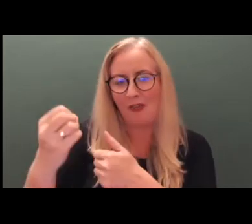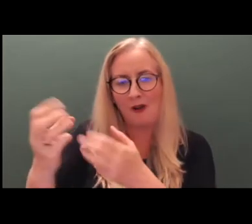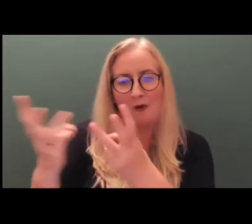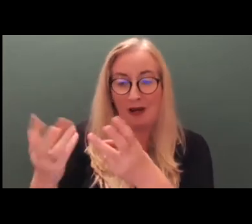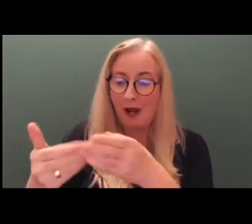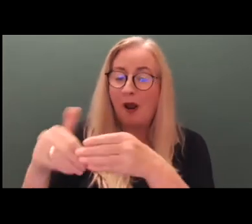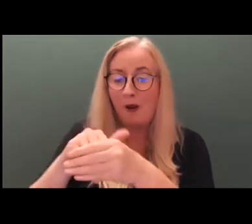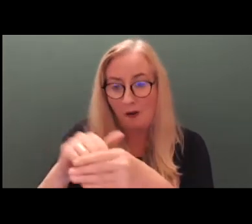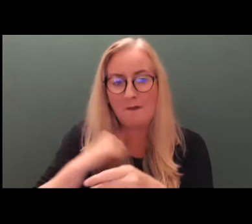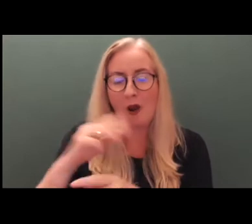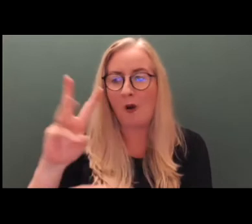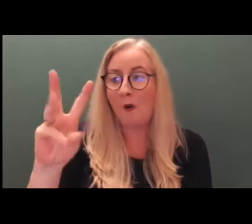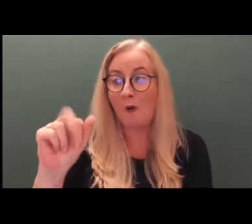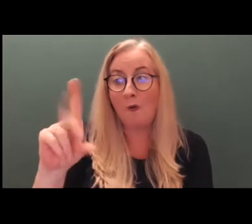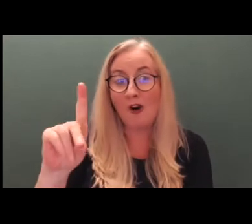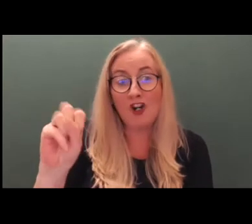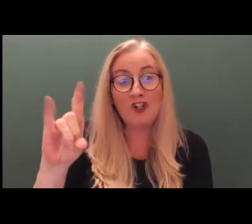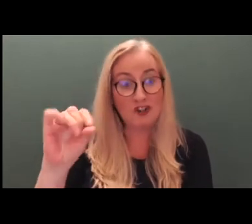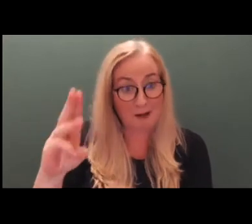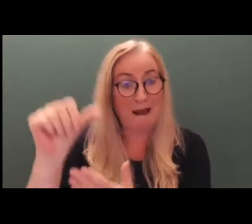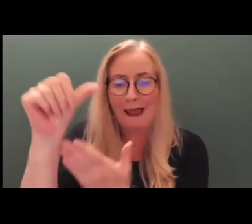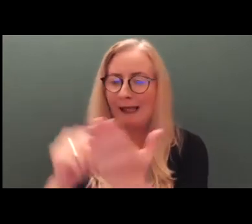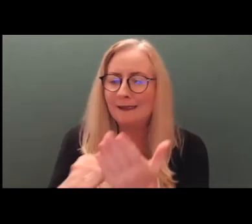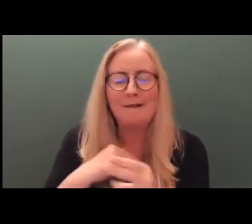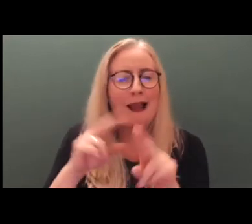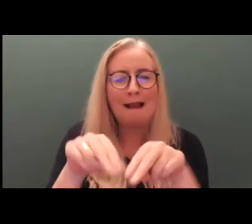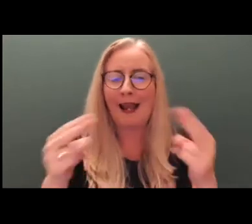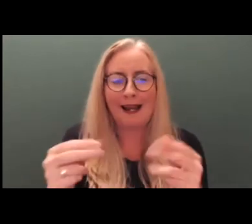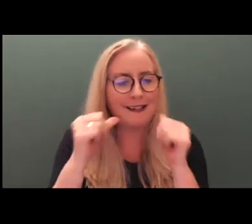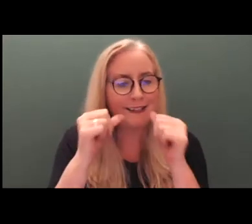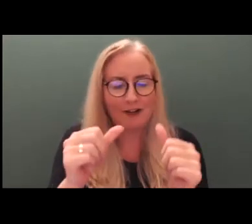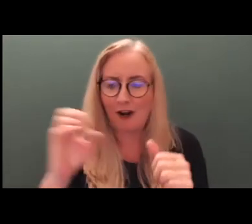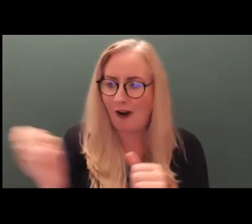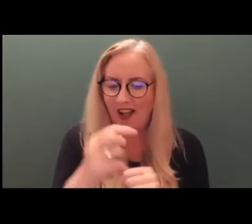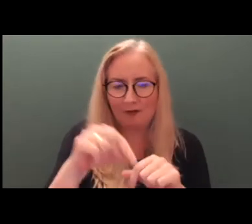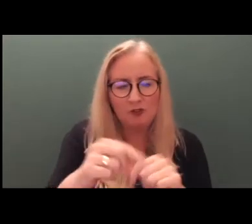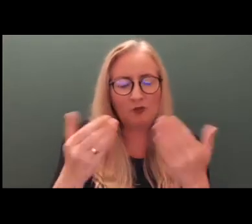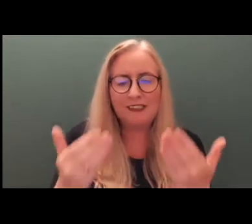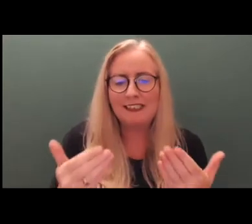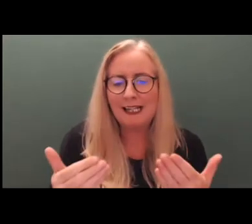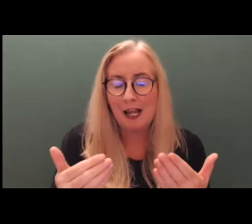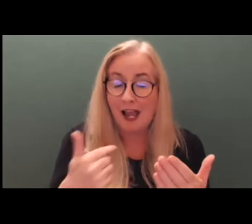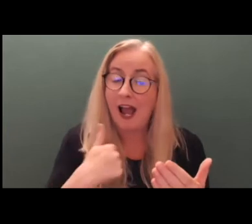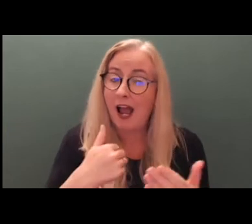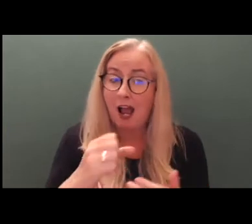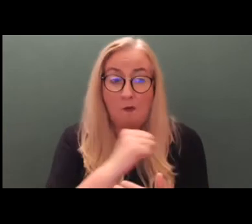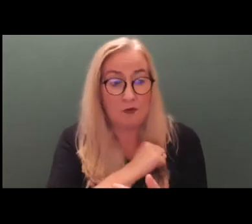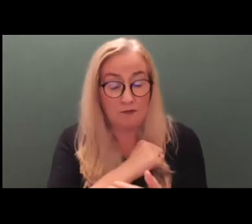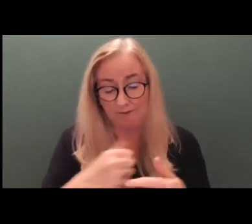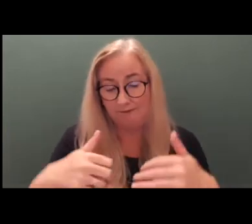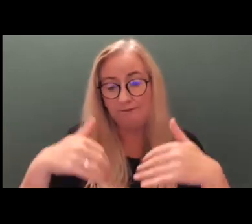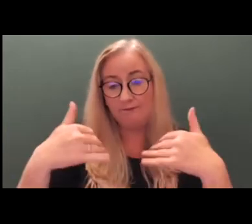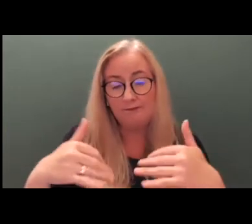my Worship List, I wasn't in a position to attend earlier in the day to hear what I'm sure were tremendously